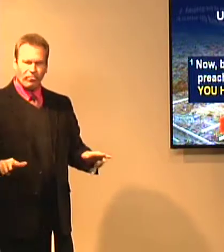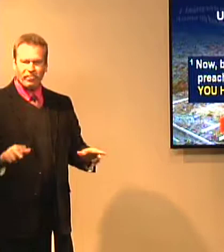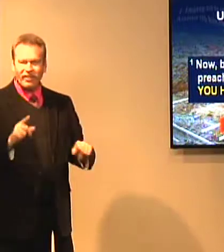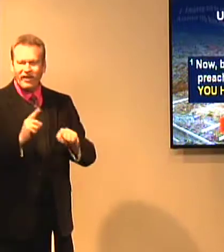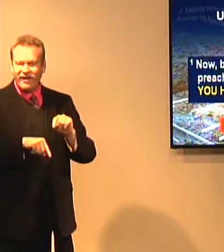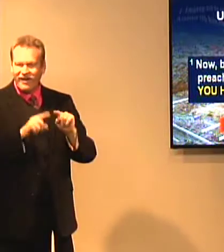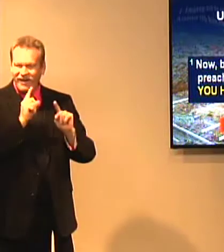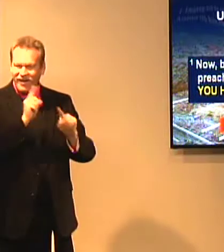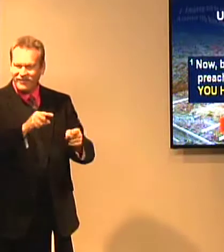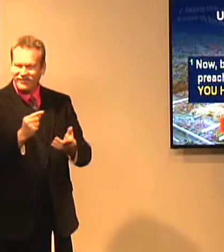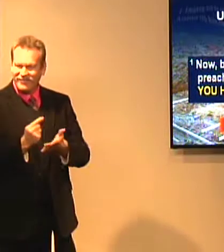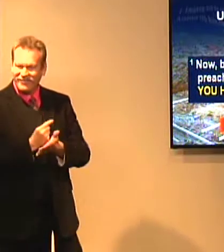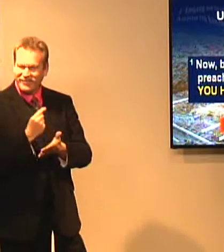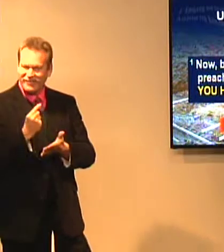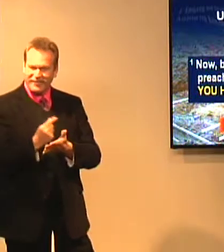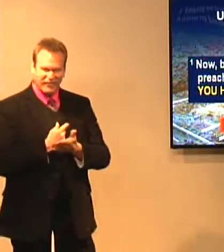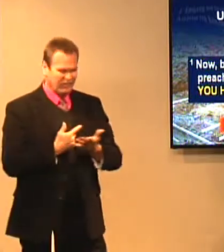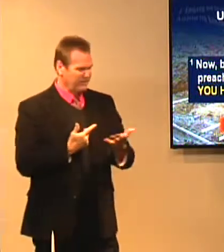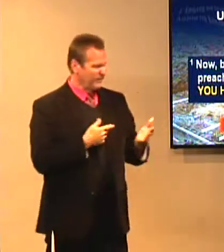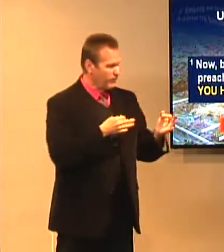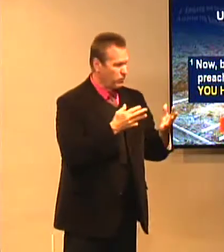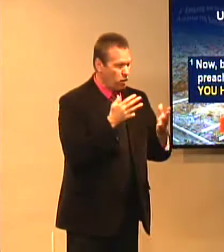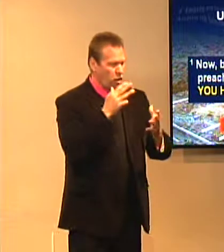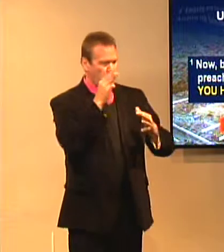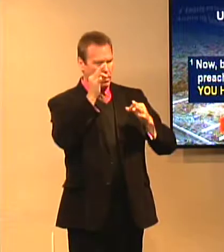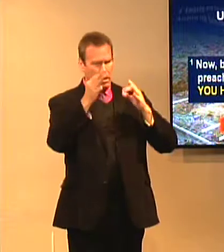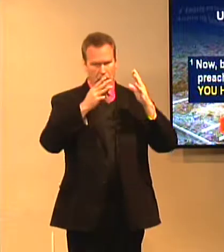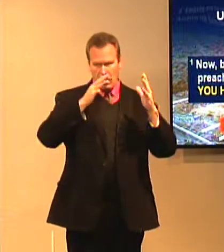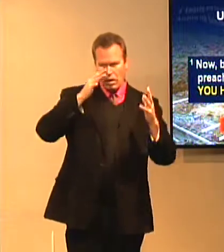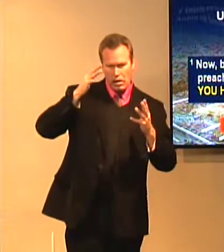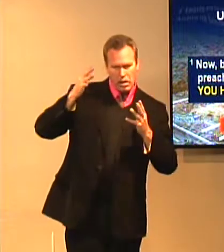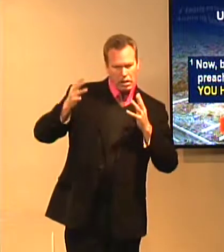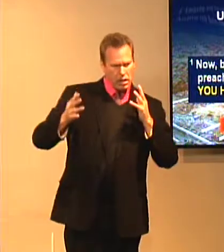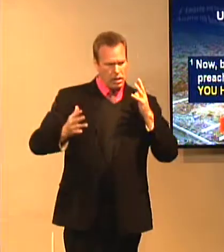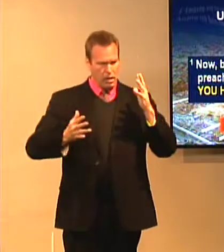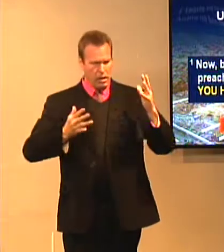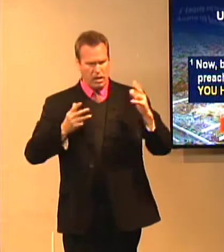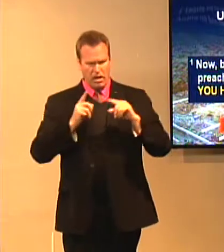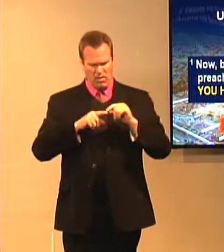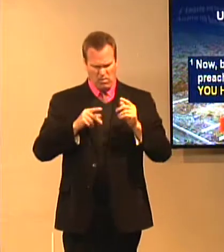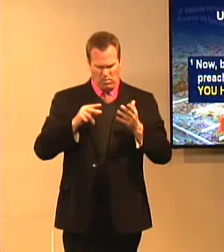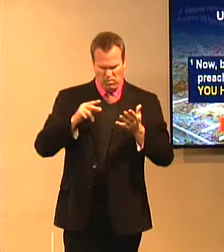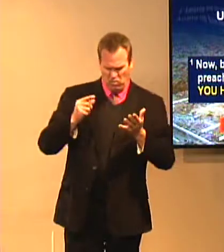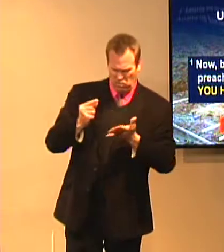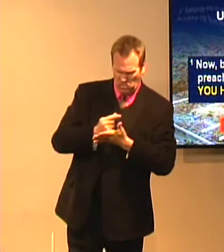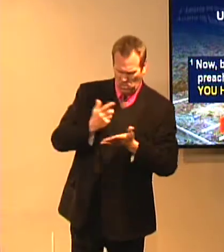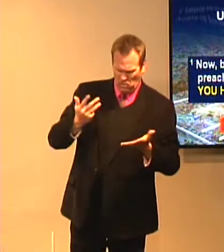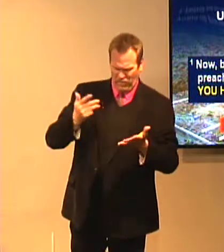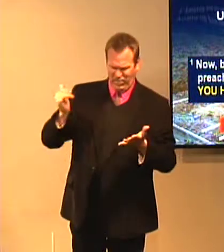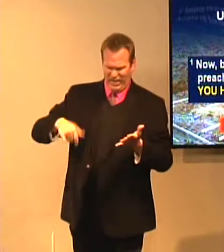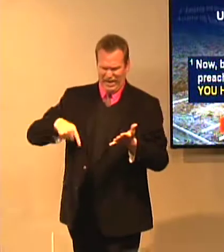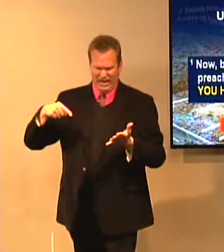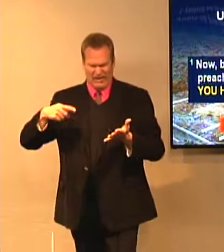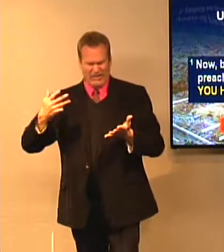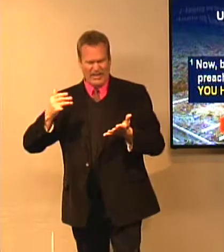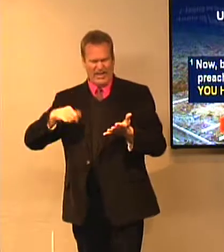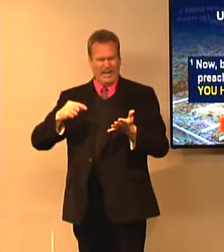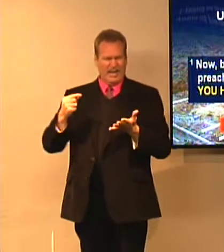And most people have no answer to explain what the gospel is. And they're confused. And they're like, um, the gospel, um, um,